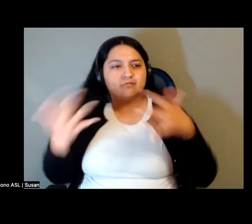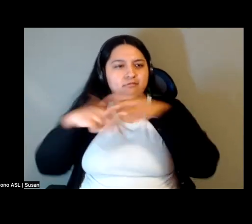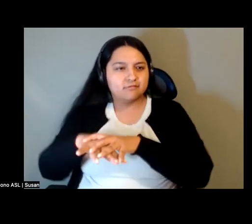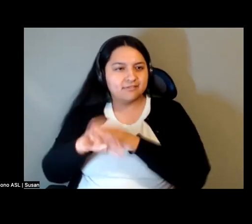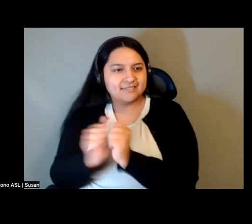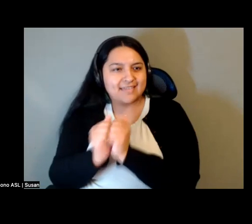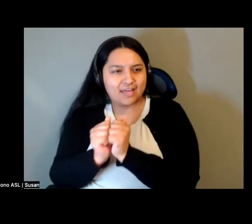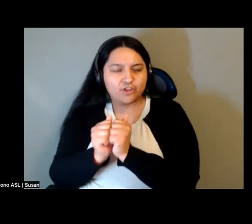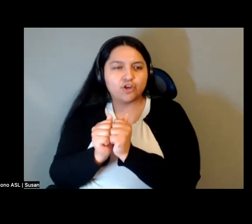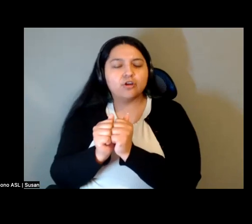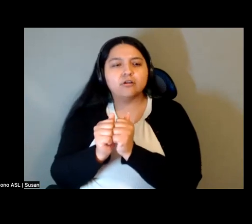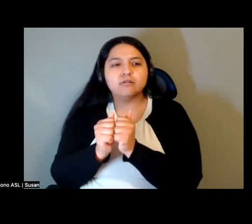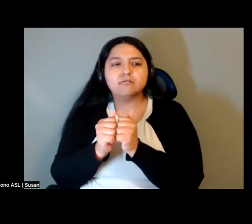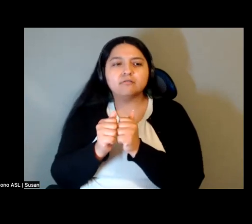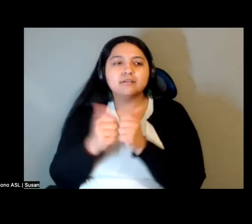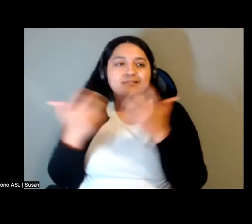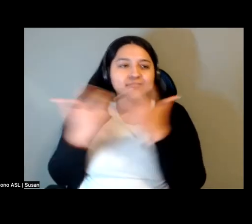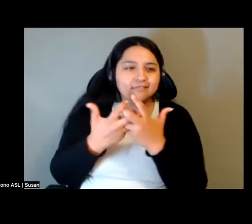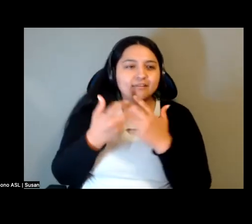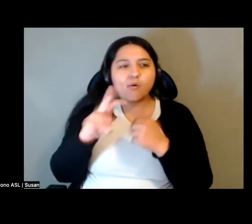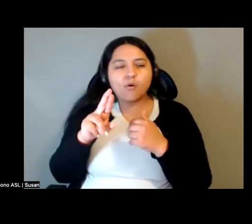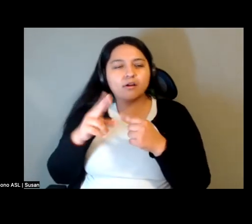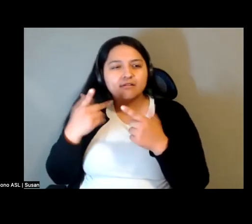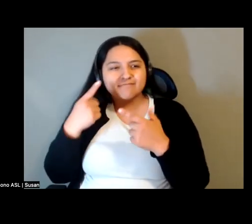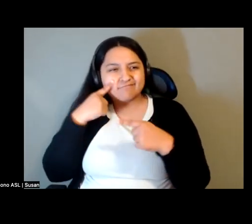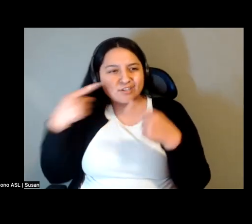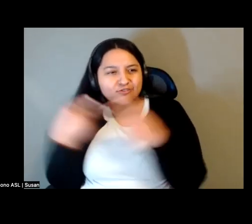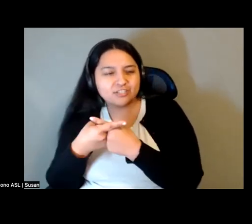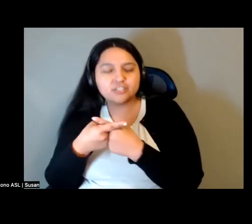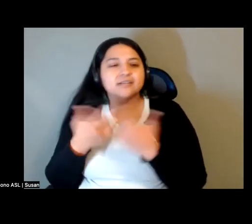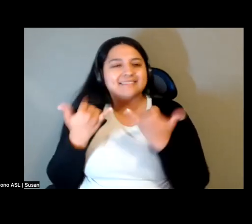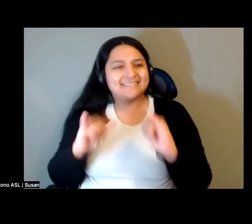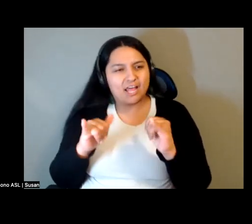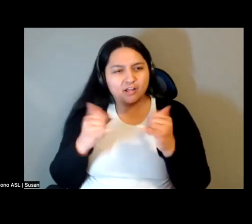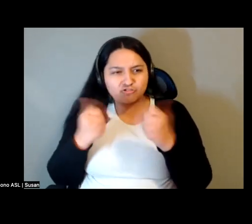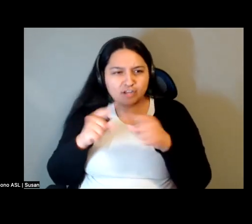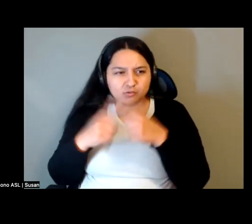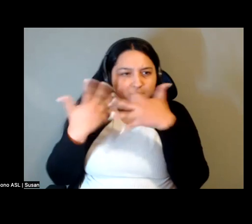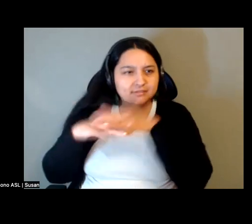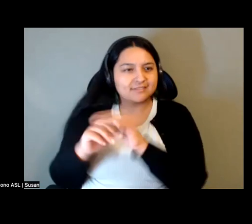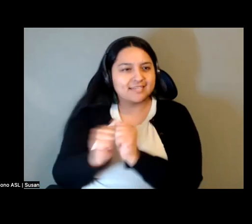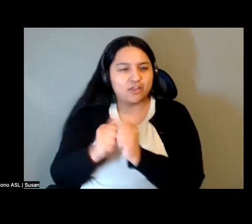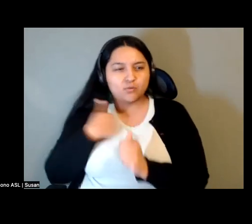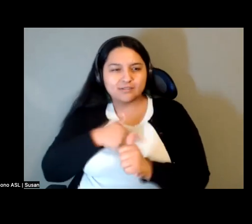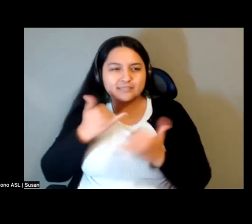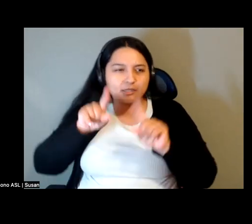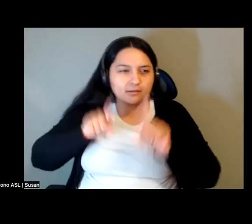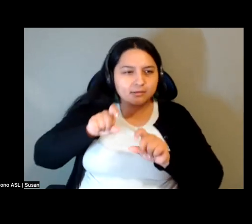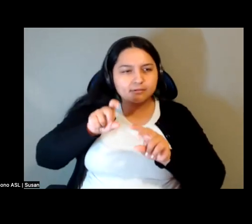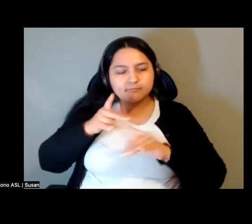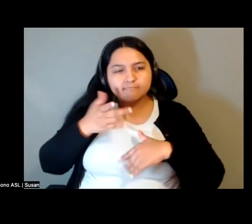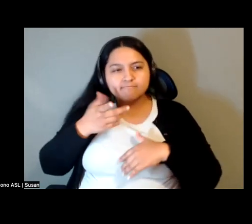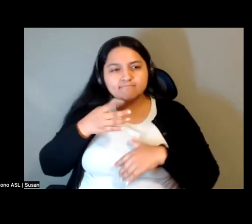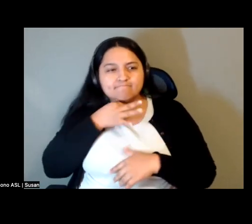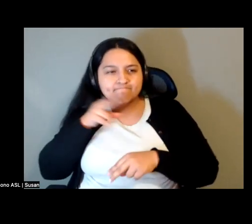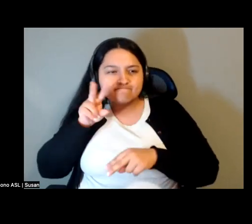and deal with them all at the same time to the greatest extent possible? That is the methodology I think we're still learning and exploring rather than saying that there's one that's